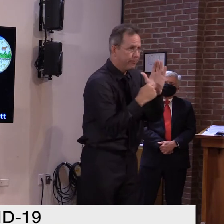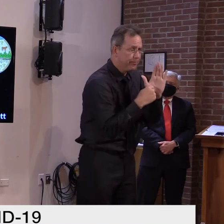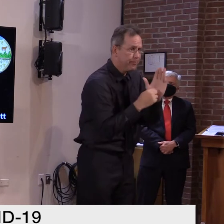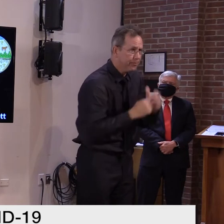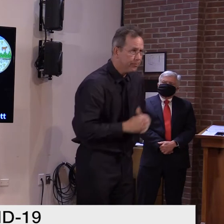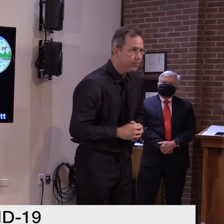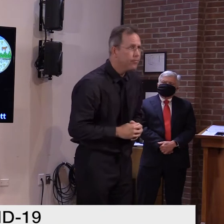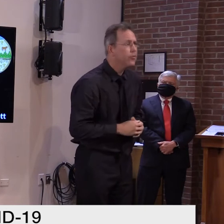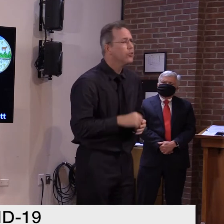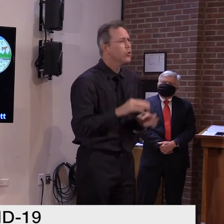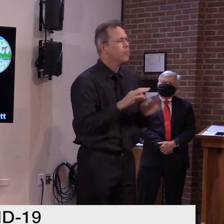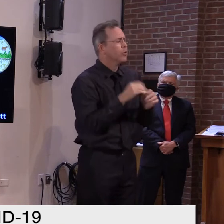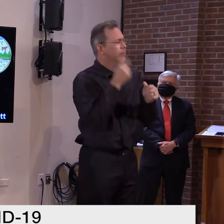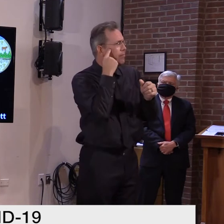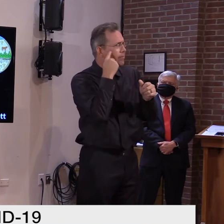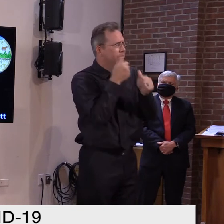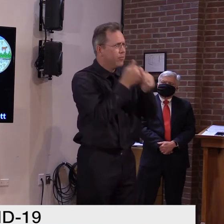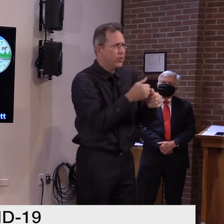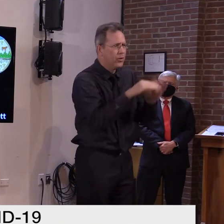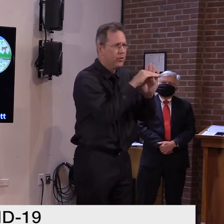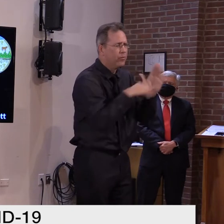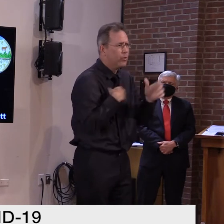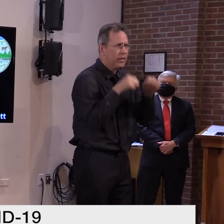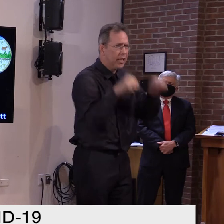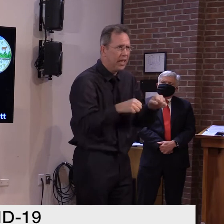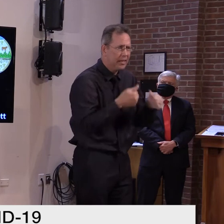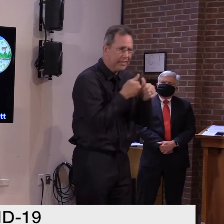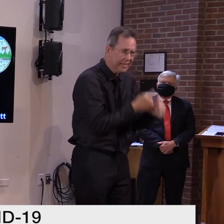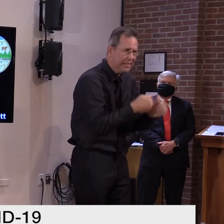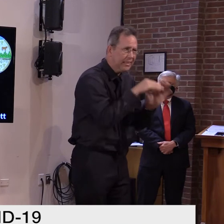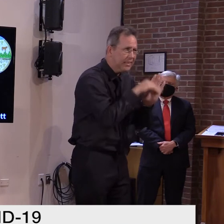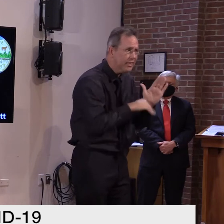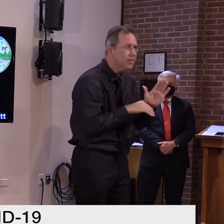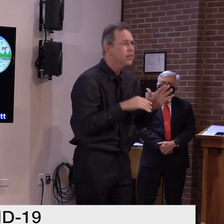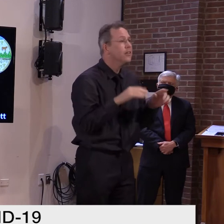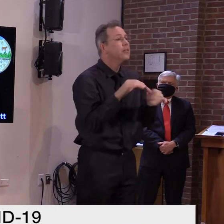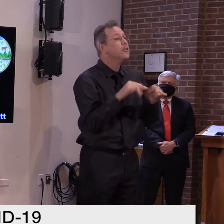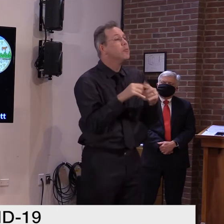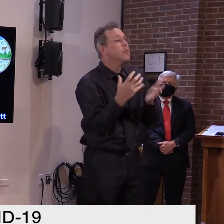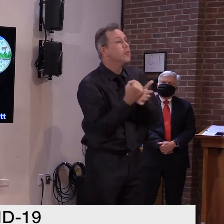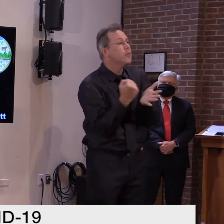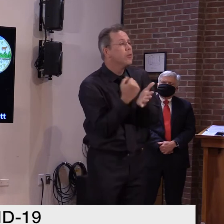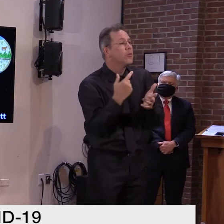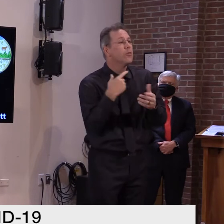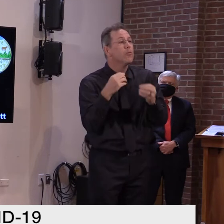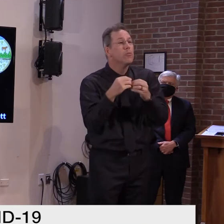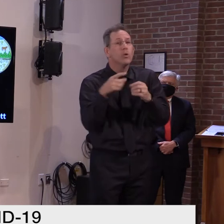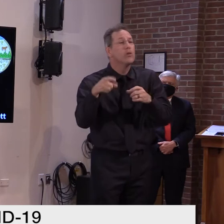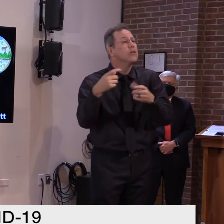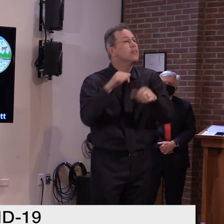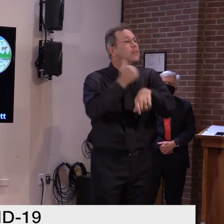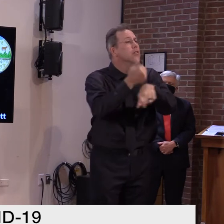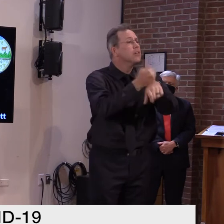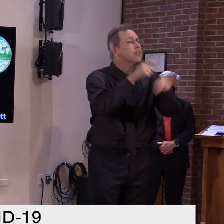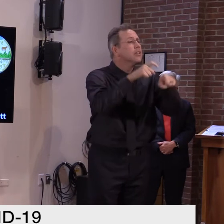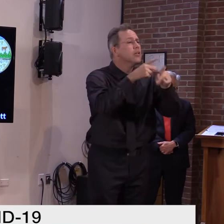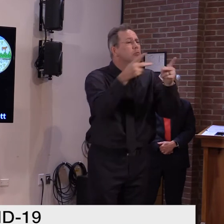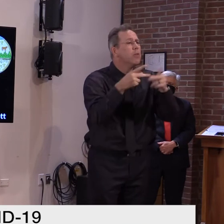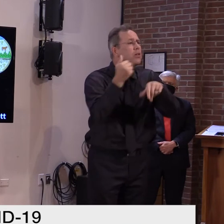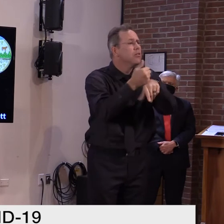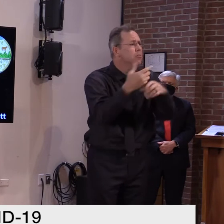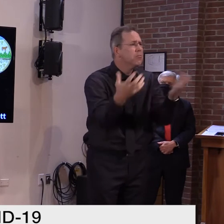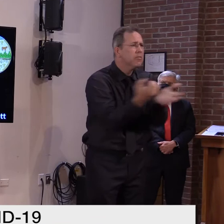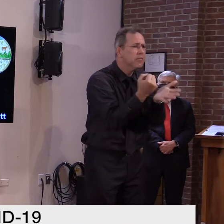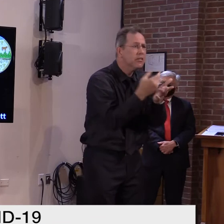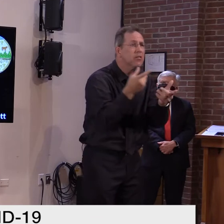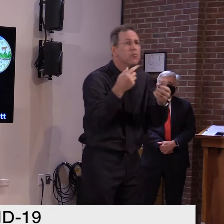Now, at the same time, we're expanding testing and contact tracing protocols. So we're better positioned to